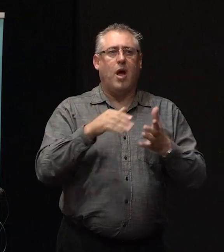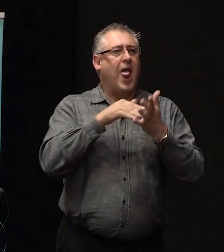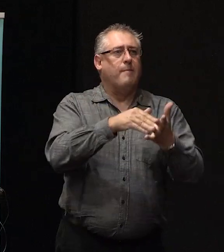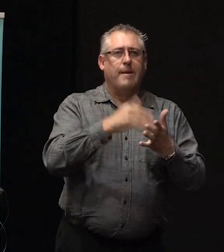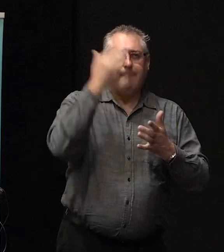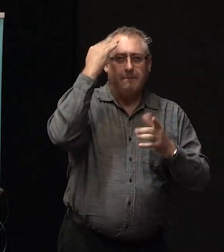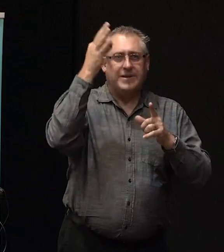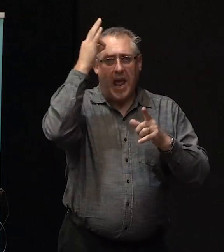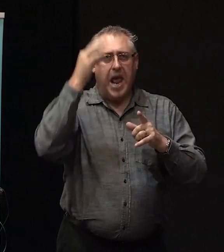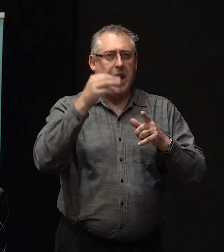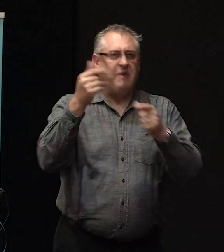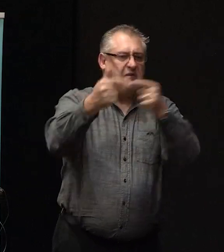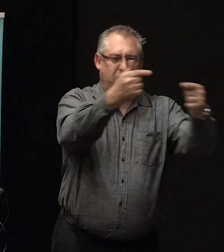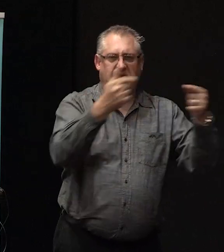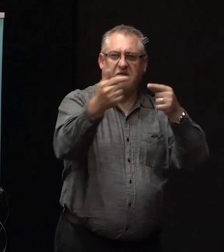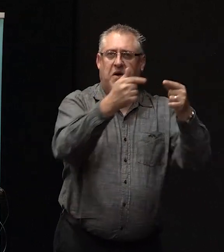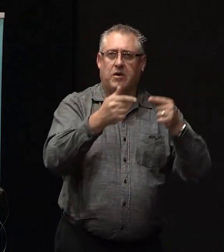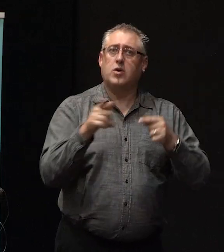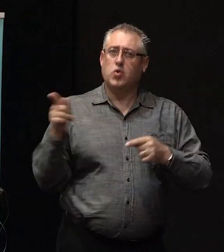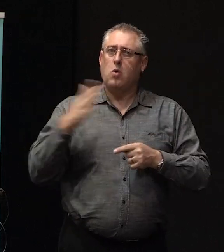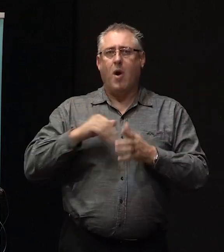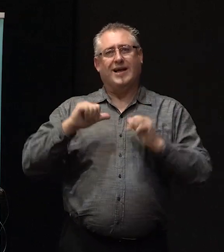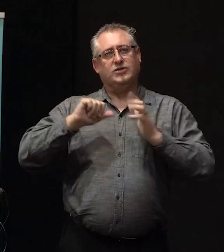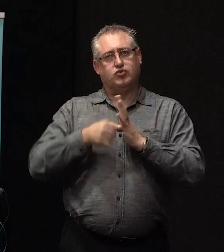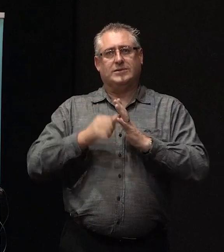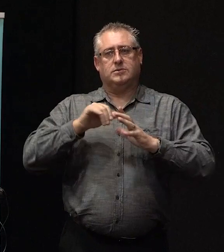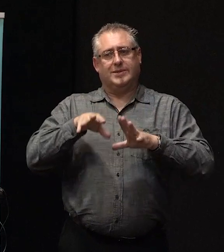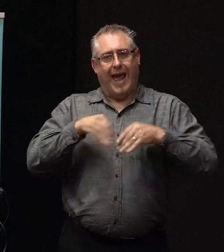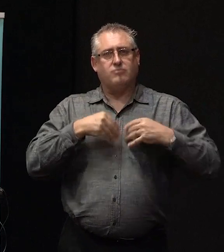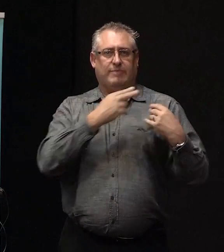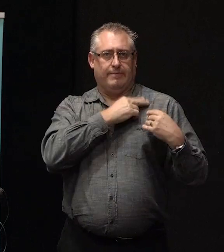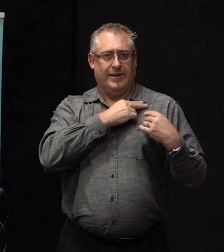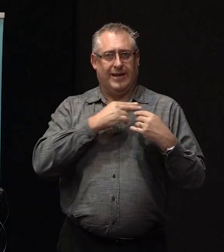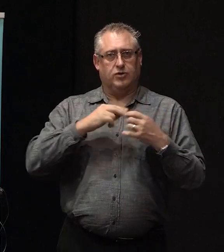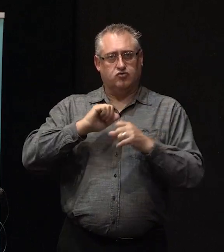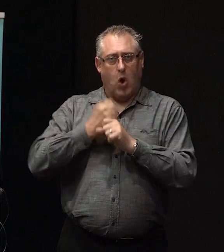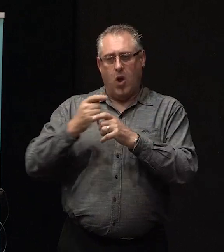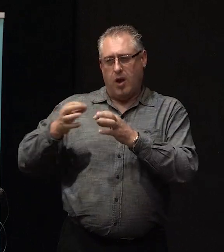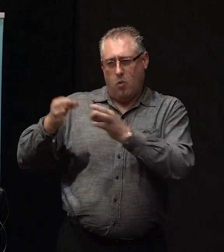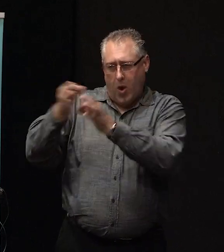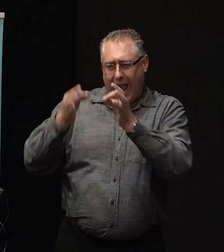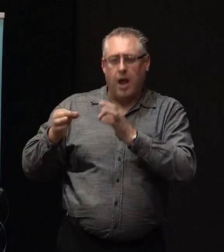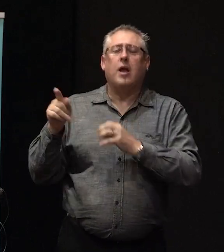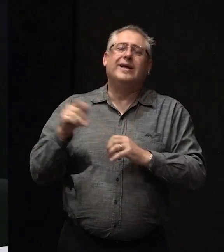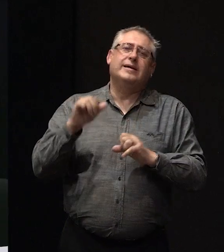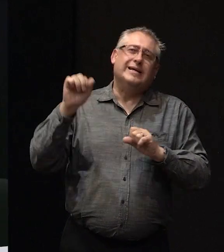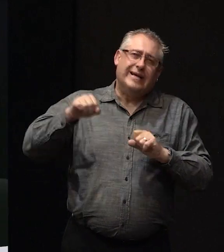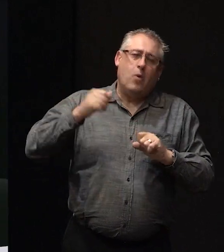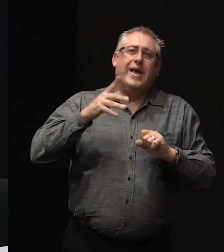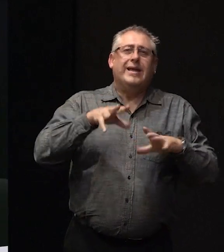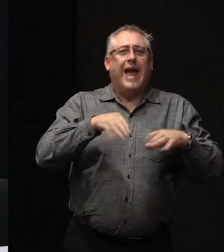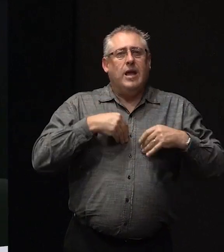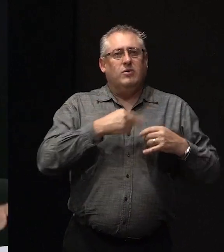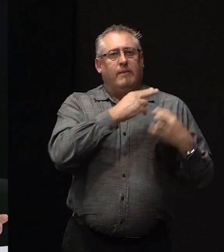have those fights between themselves. You guys want to try and take responsibility and try and get it sorted out? Is that what you're going to say, Dean? Well, we take responsibility for